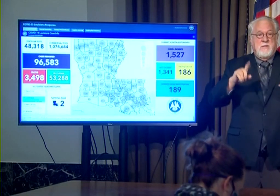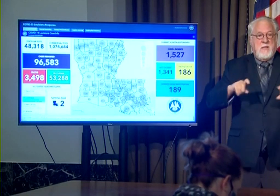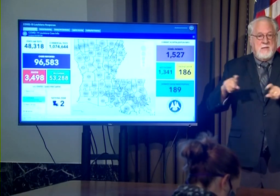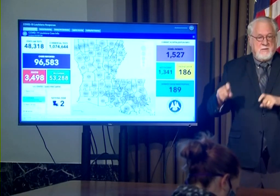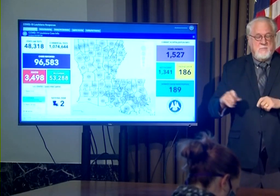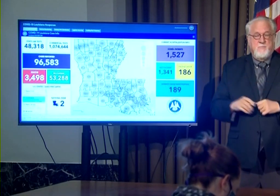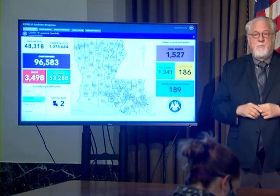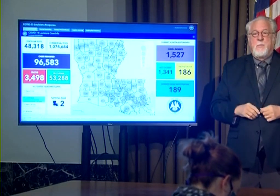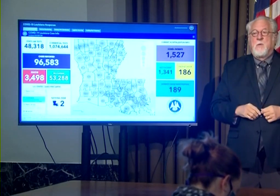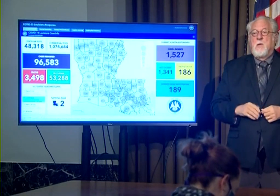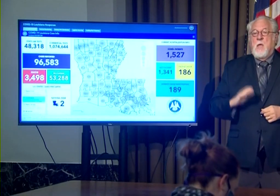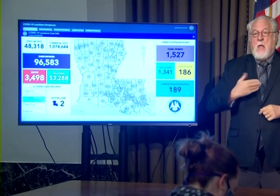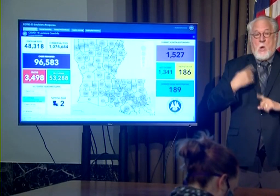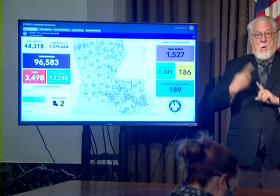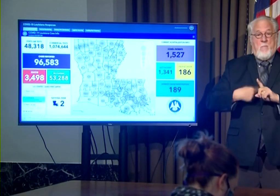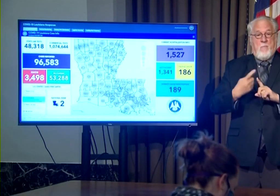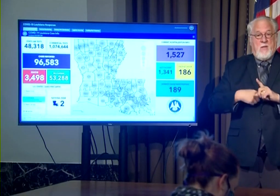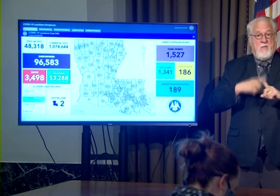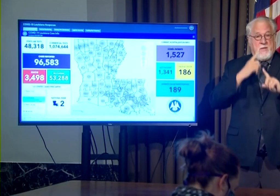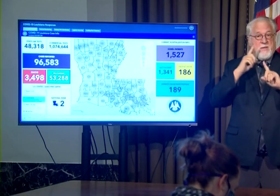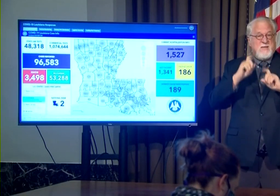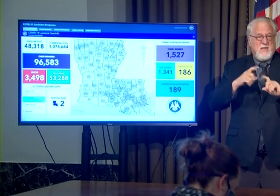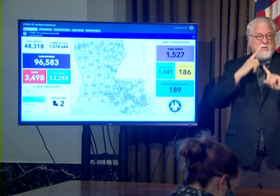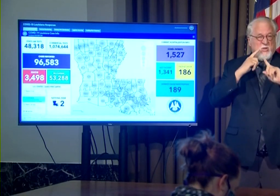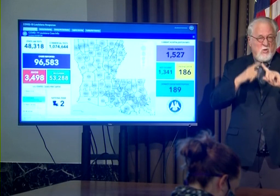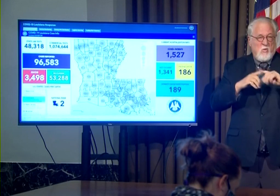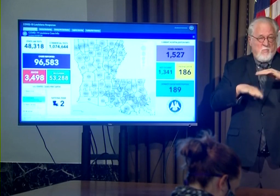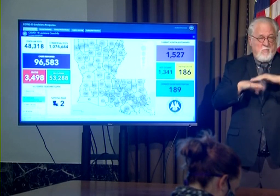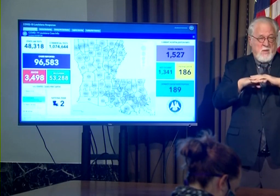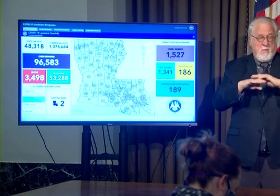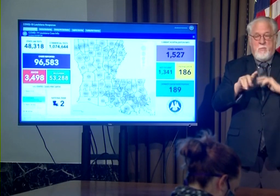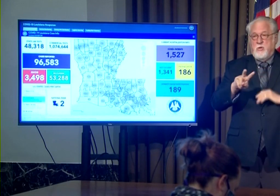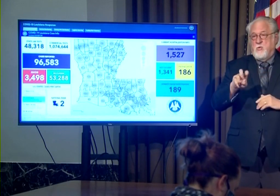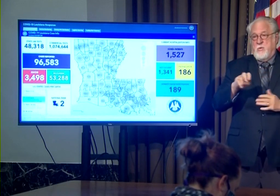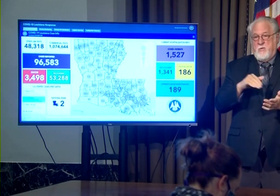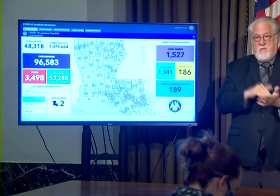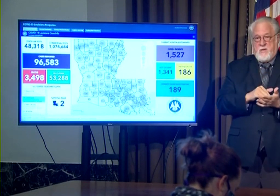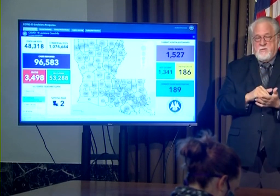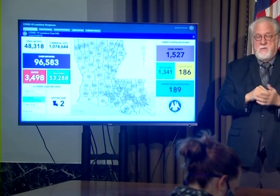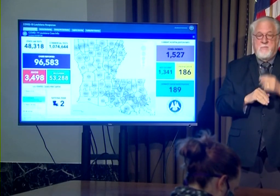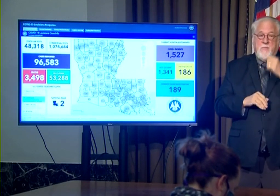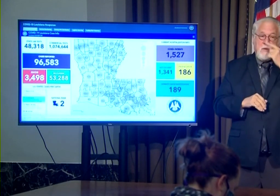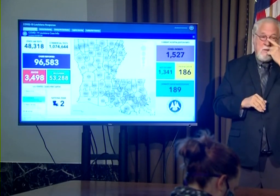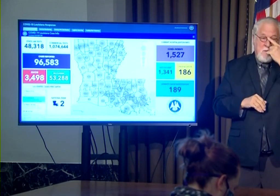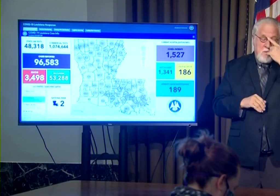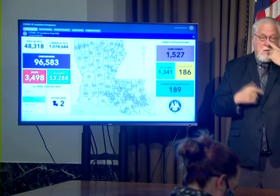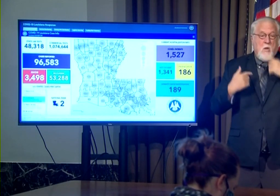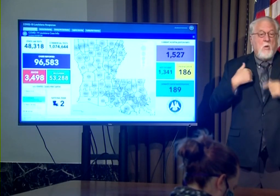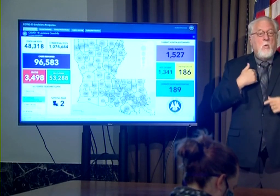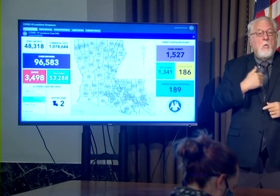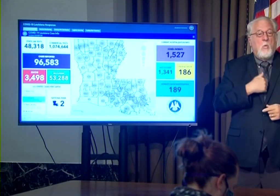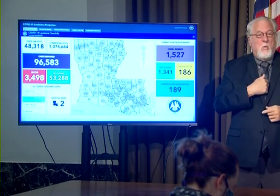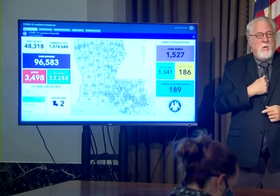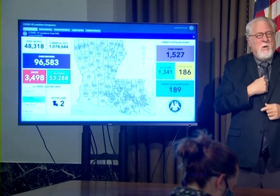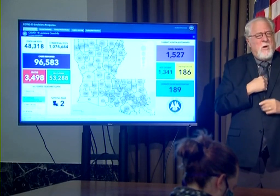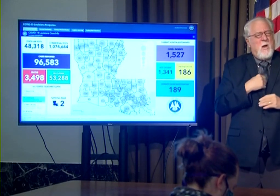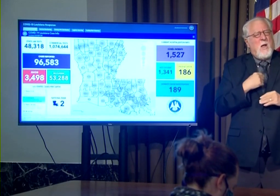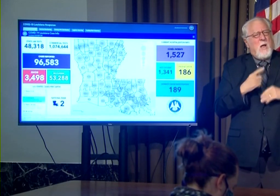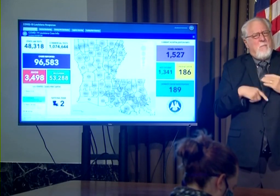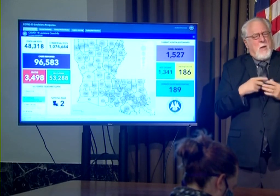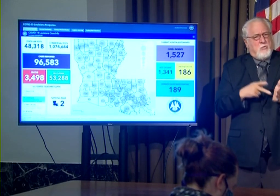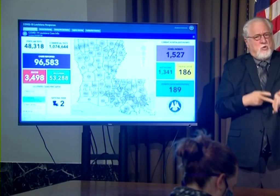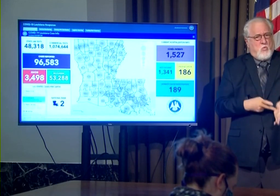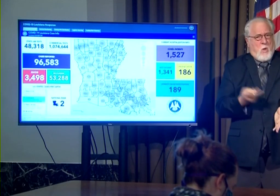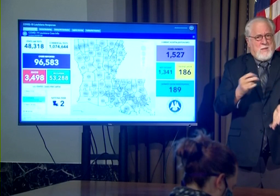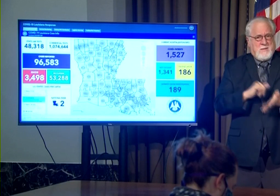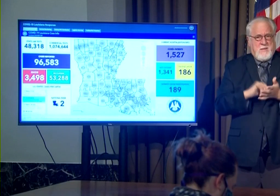our monthly testing goal which is a minimum goal is two hundred thousand we are just about at twice